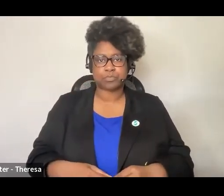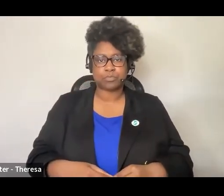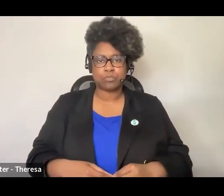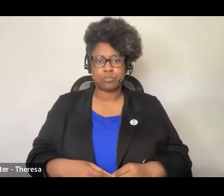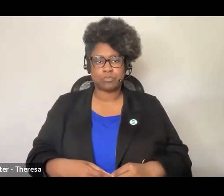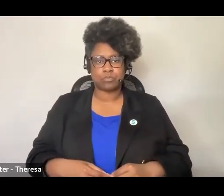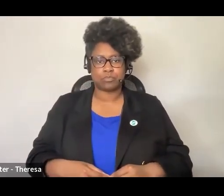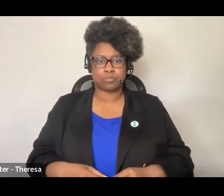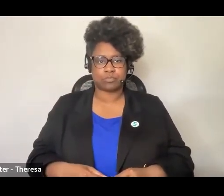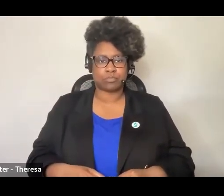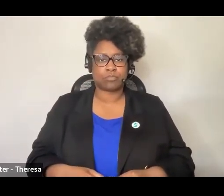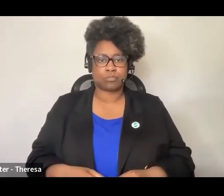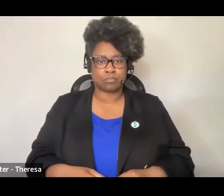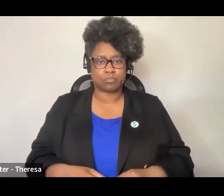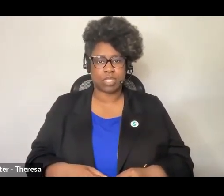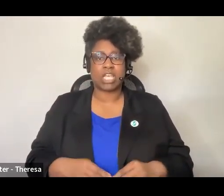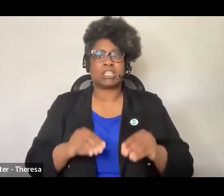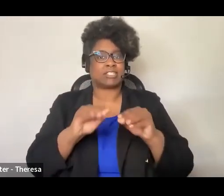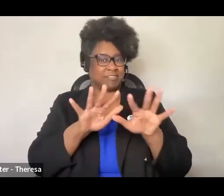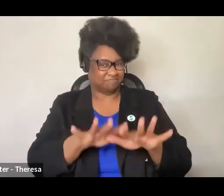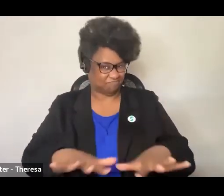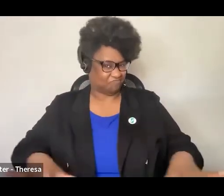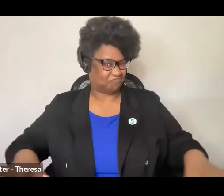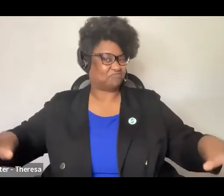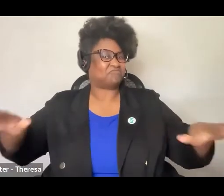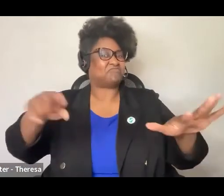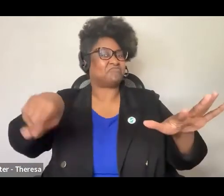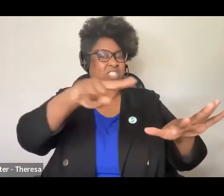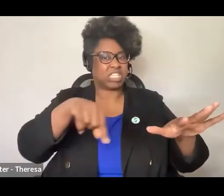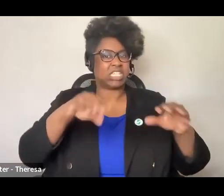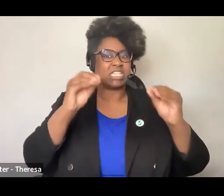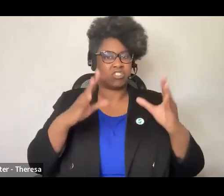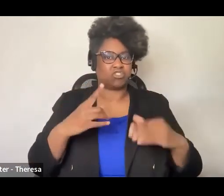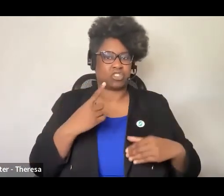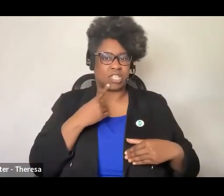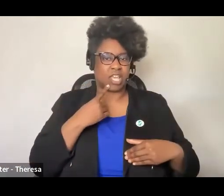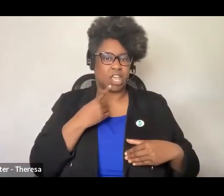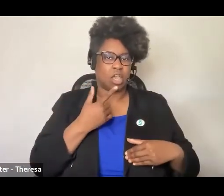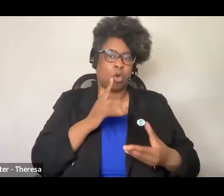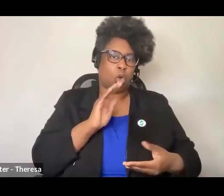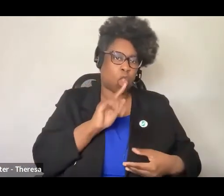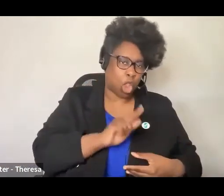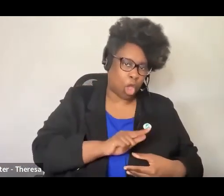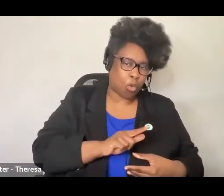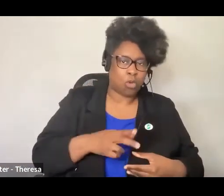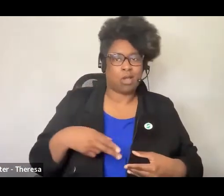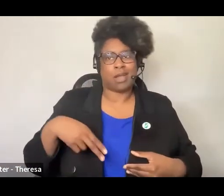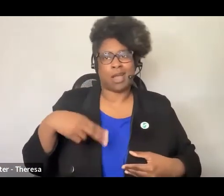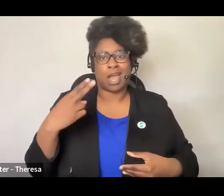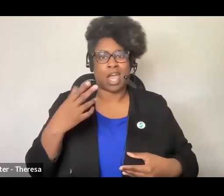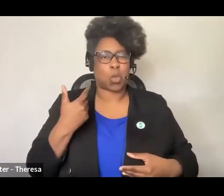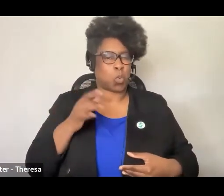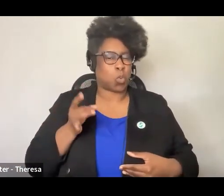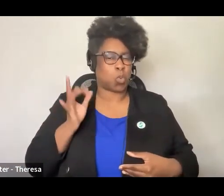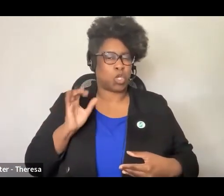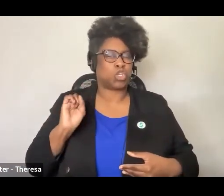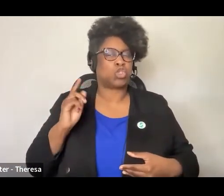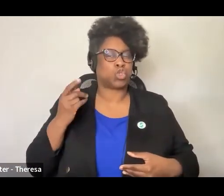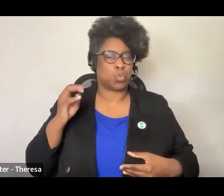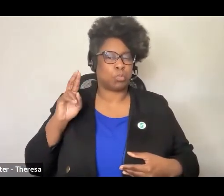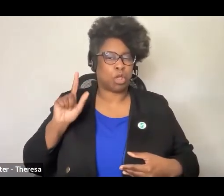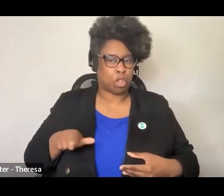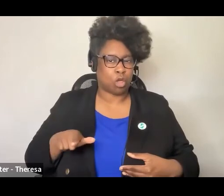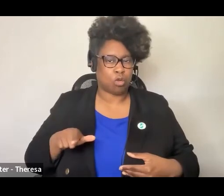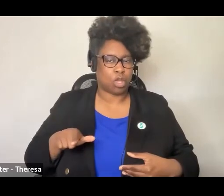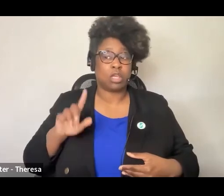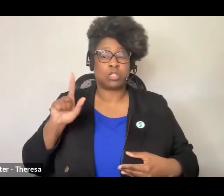Ubiquitously, teachers referred to students as low or high or sometimes even super low. These labels were relational and comparative and reified a hierarchy